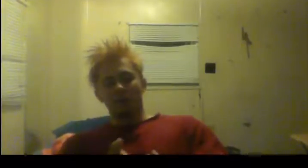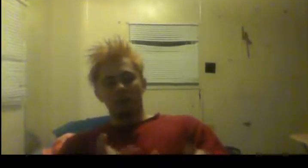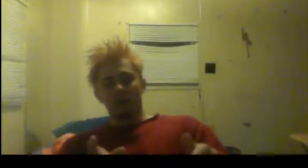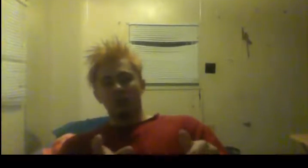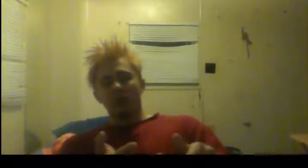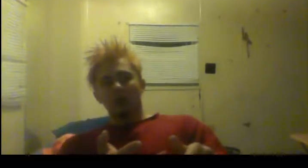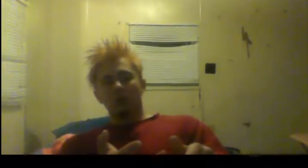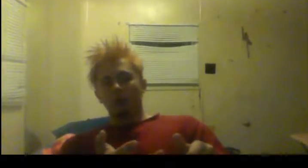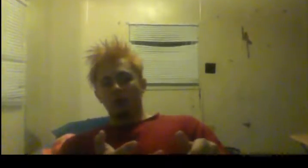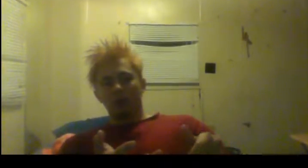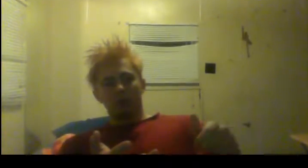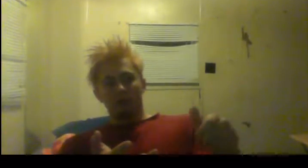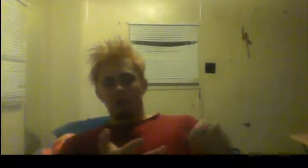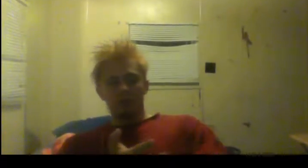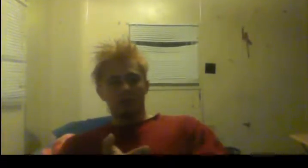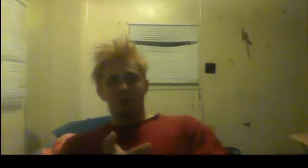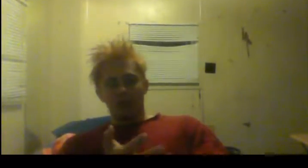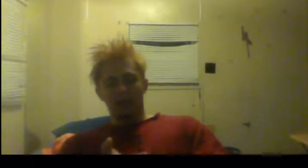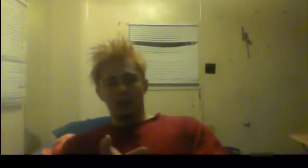Greene or, or Rich Piana.